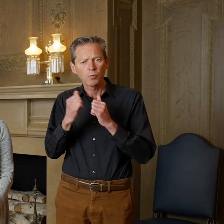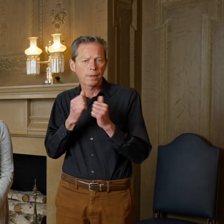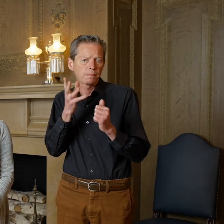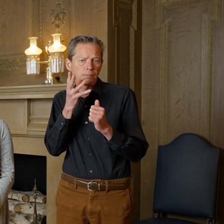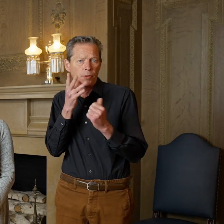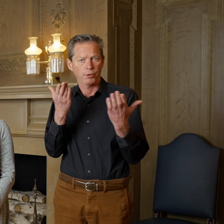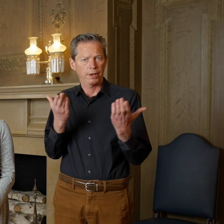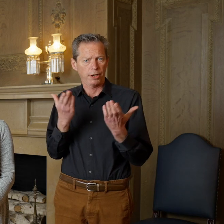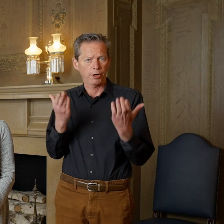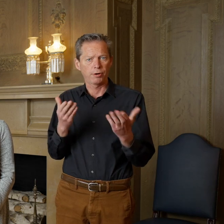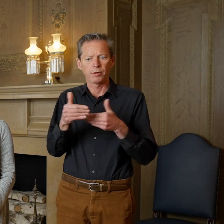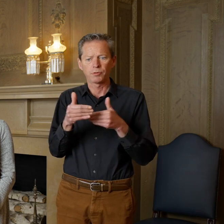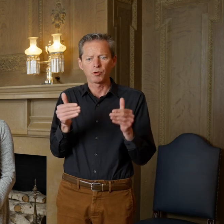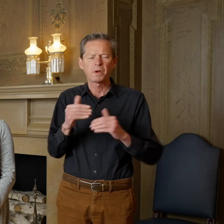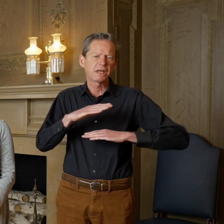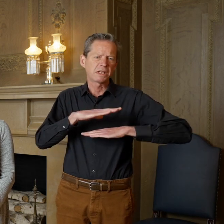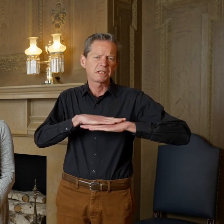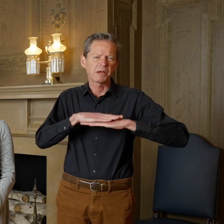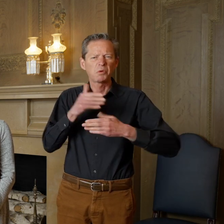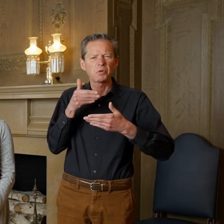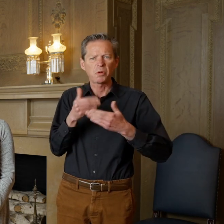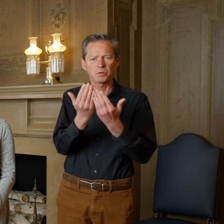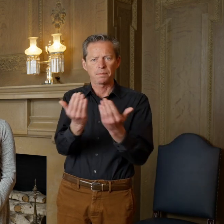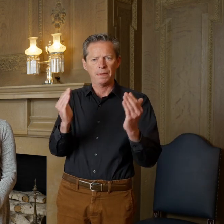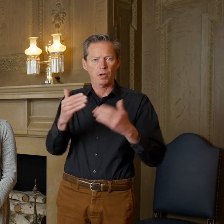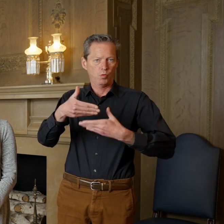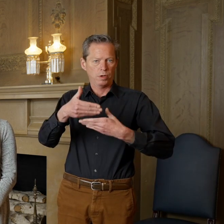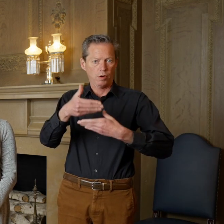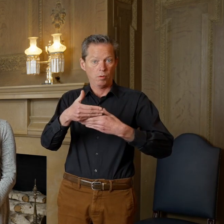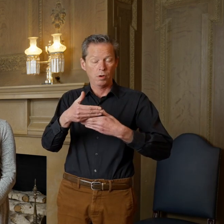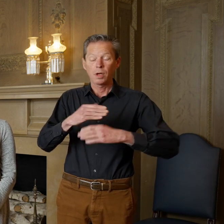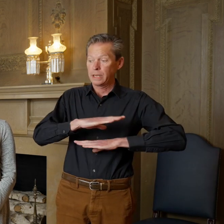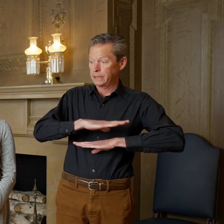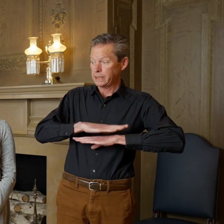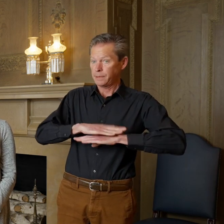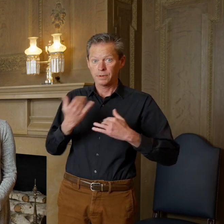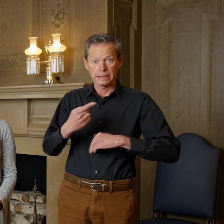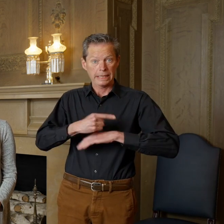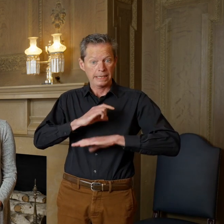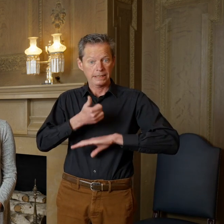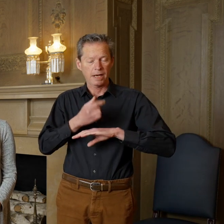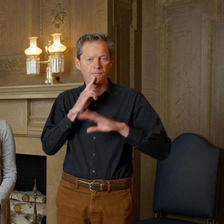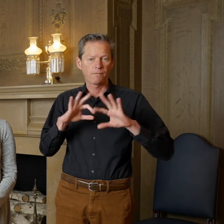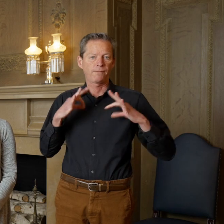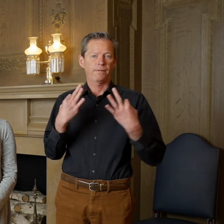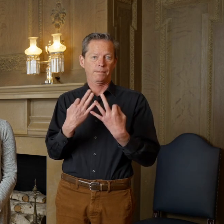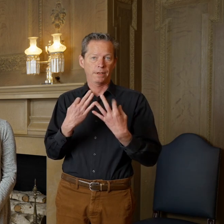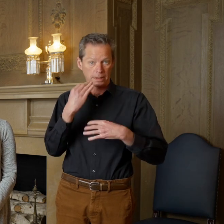at a table that was near the bay windows, and we have the table today set up for a family dinner. Mr. Eastman